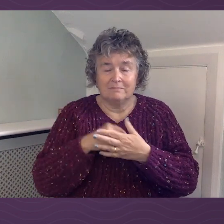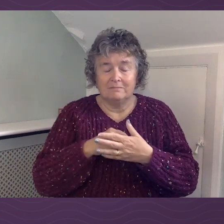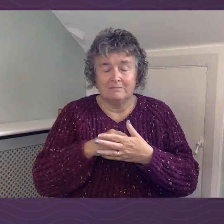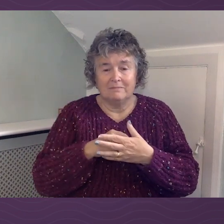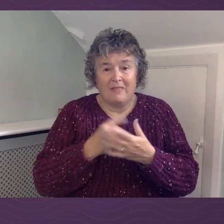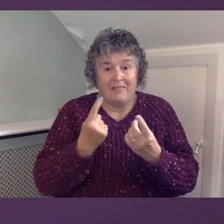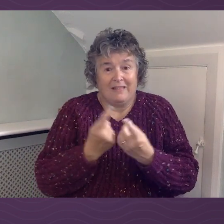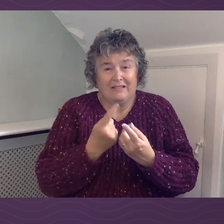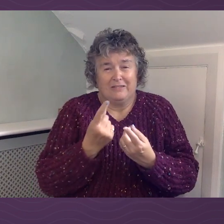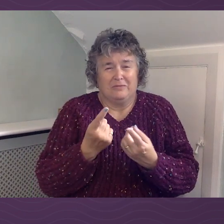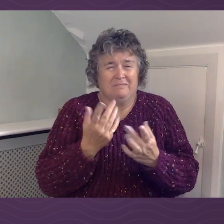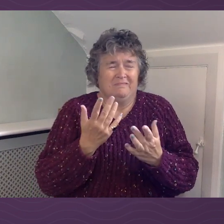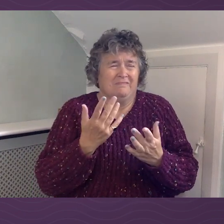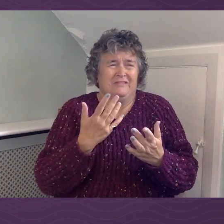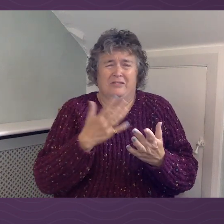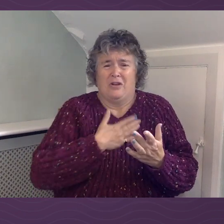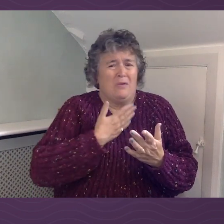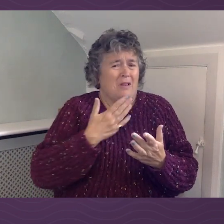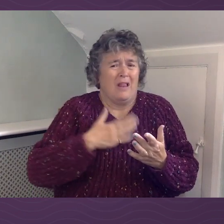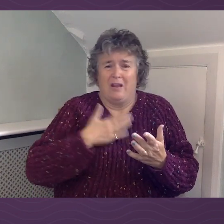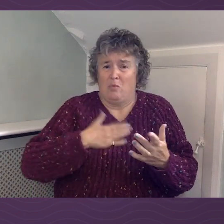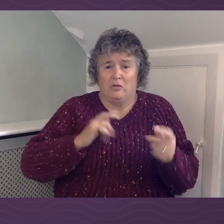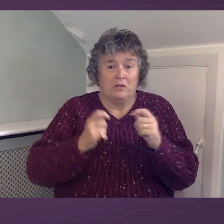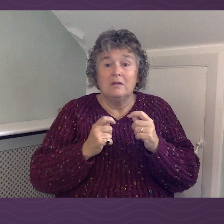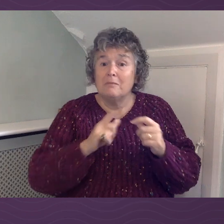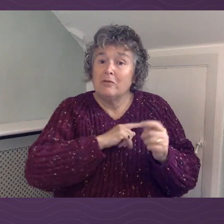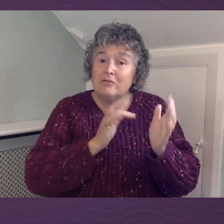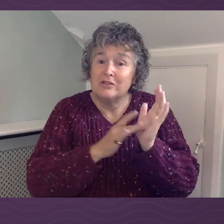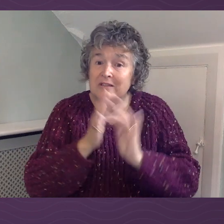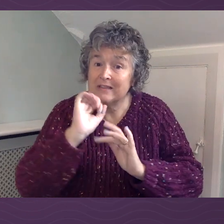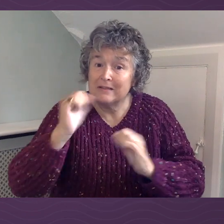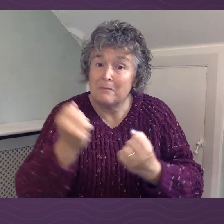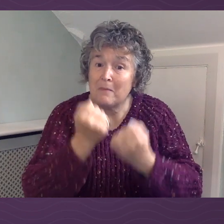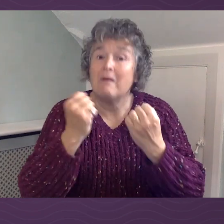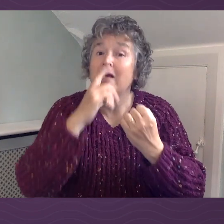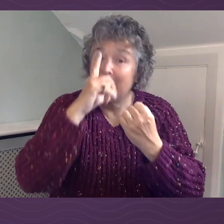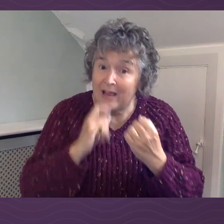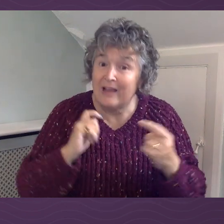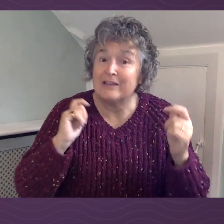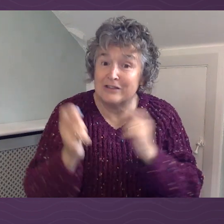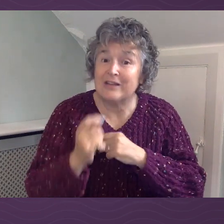things about yourself you wish you can change, and in the power of Jesus you can be changed.